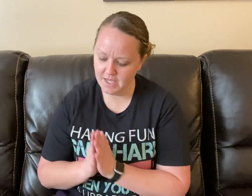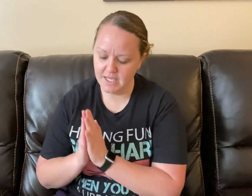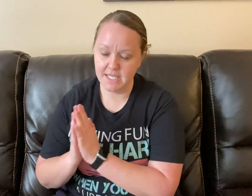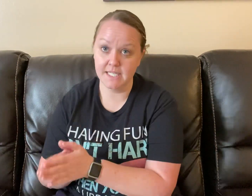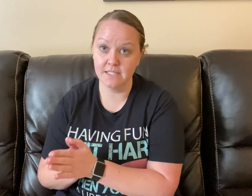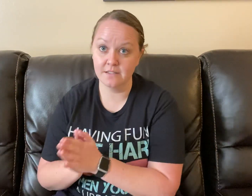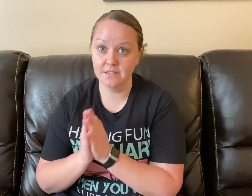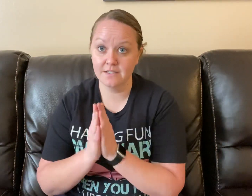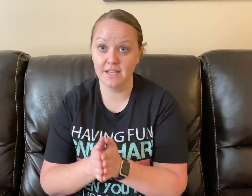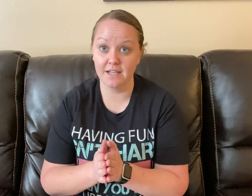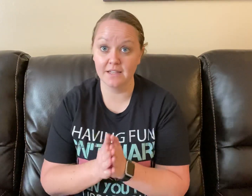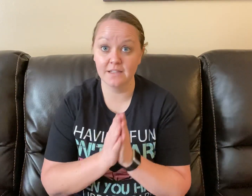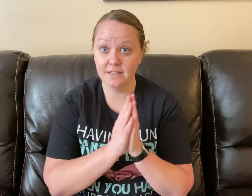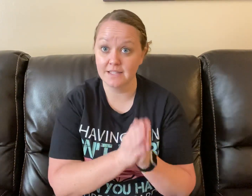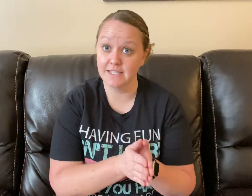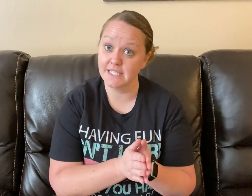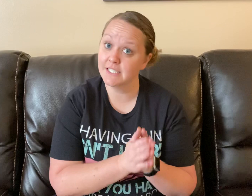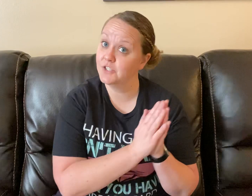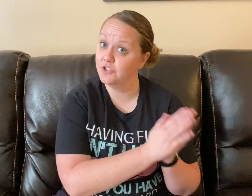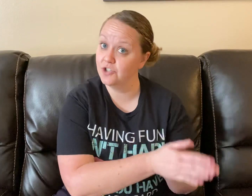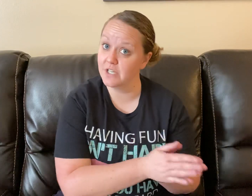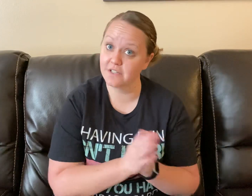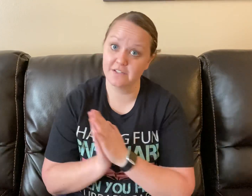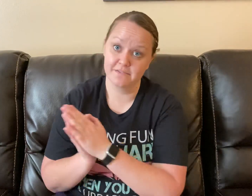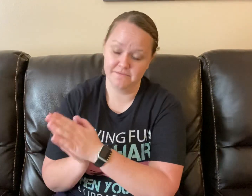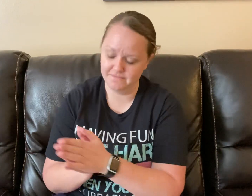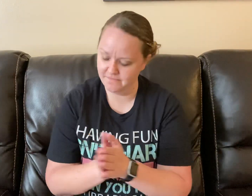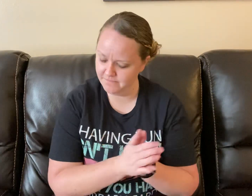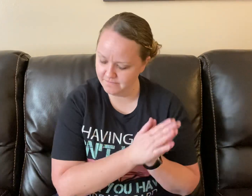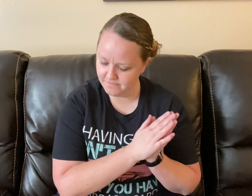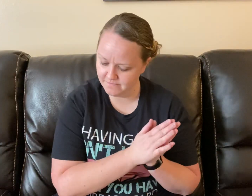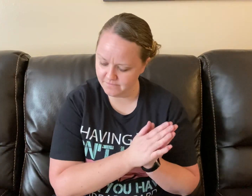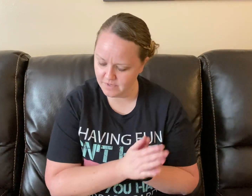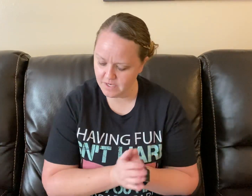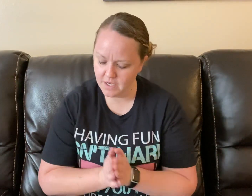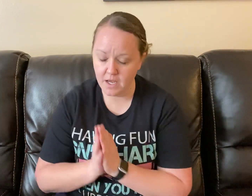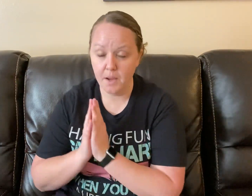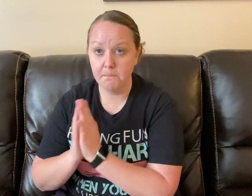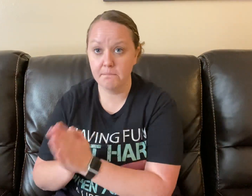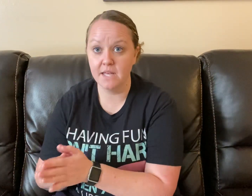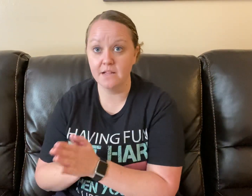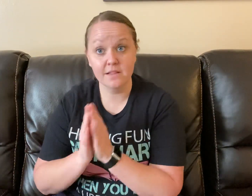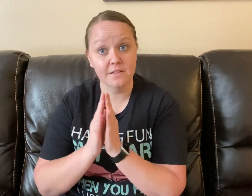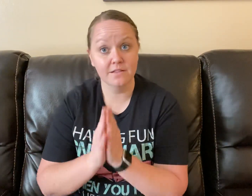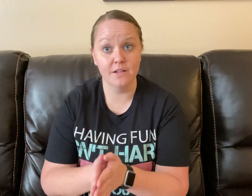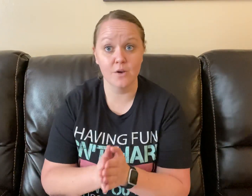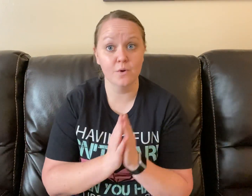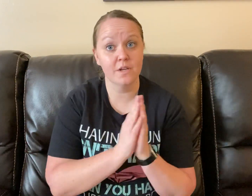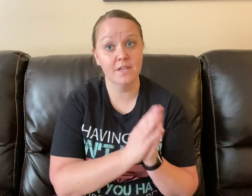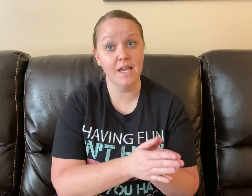In-tell-li-gent. Pill-low-case.